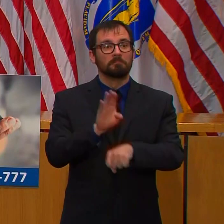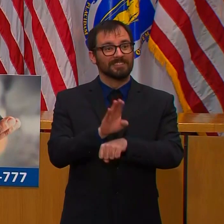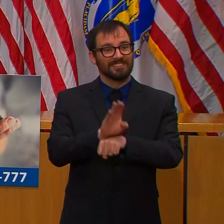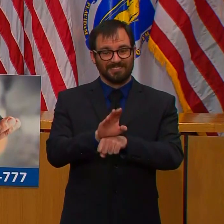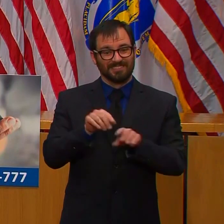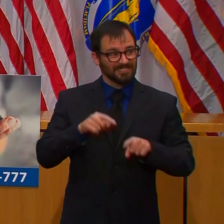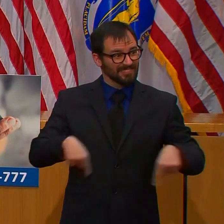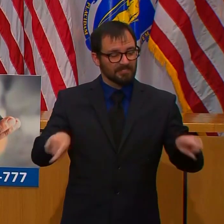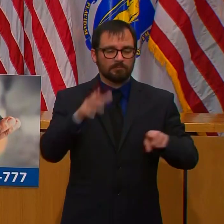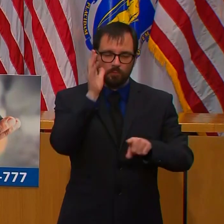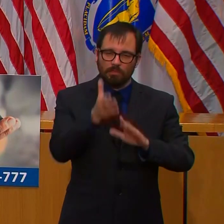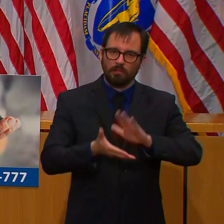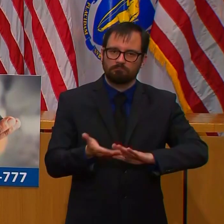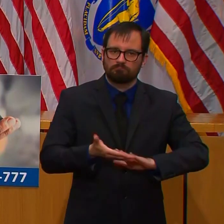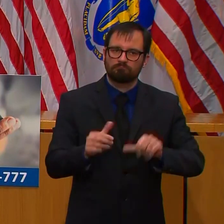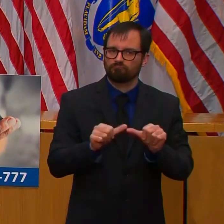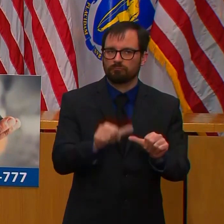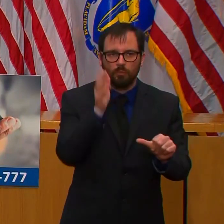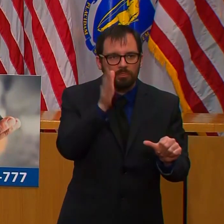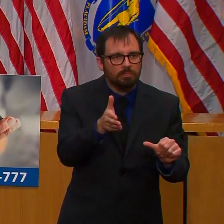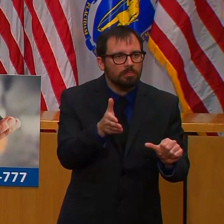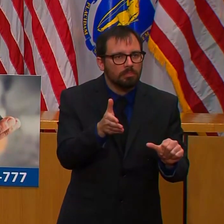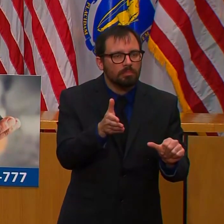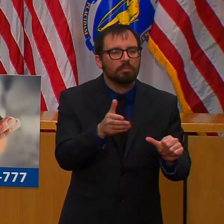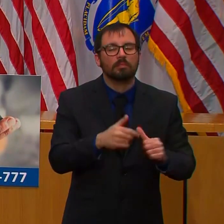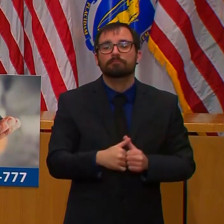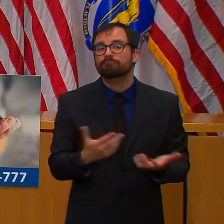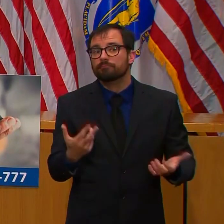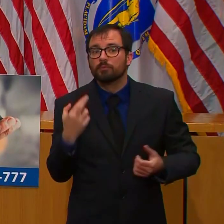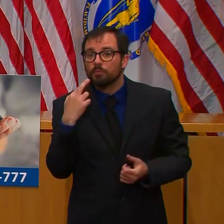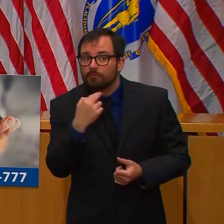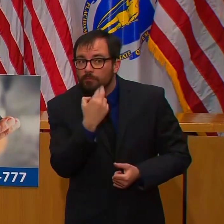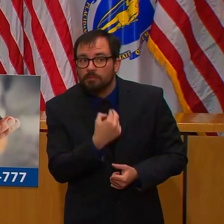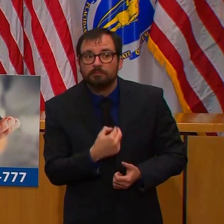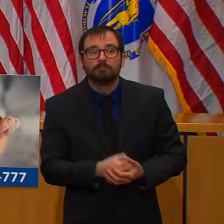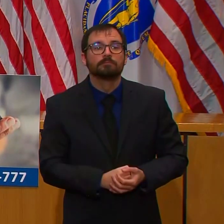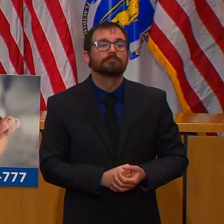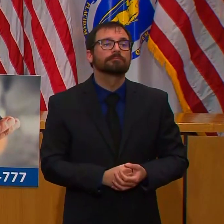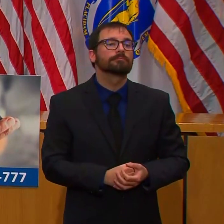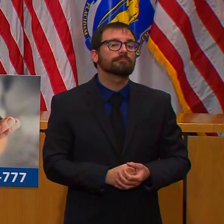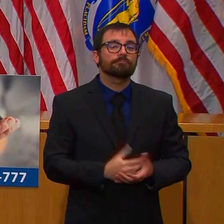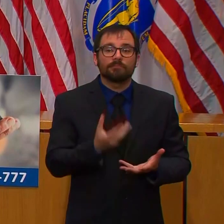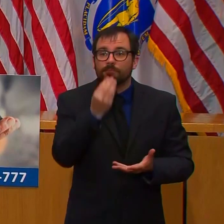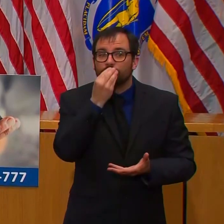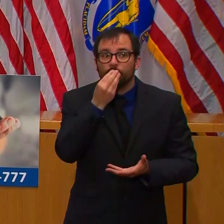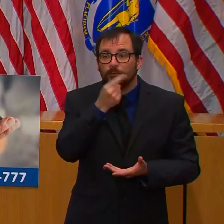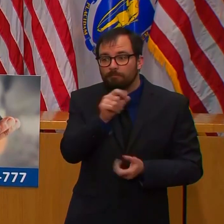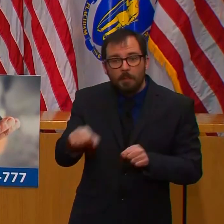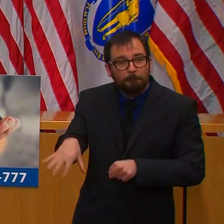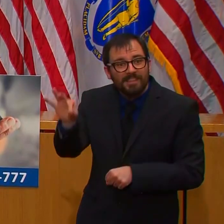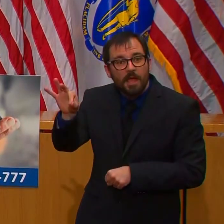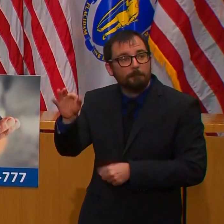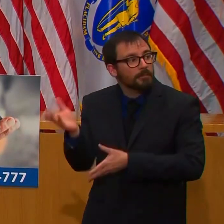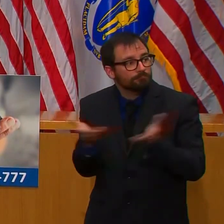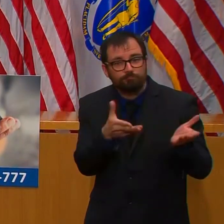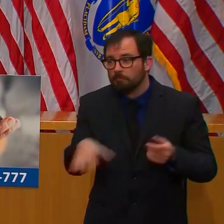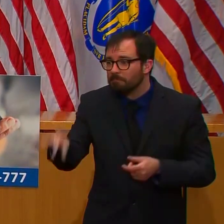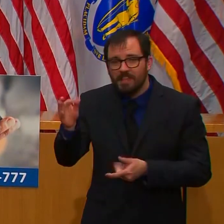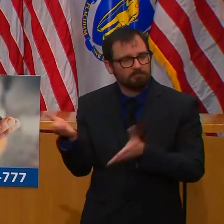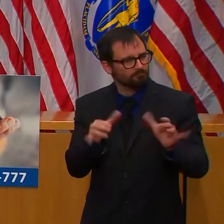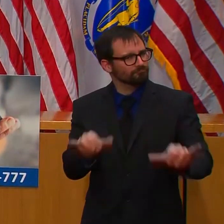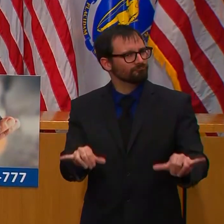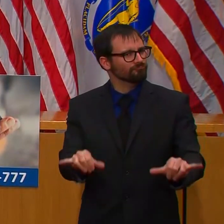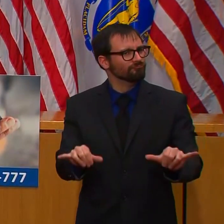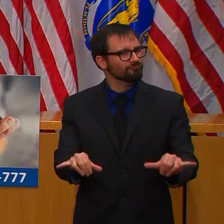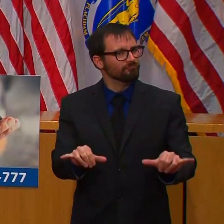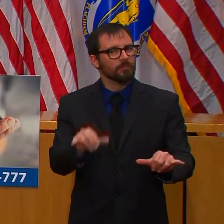other businesses that sell food may continue to offer food for takeout and delivery if they follow the social distancing measures that we've put in